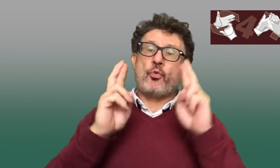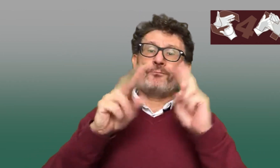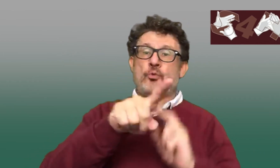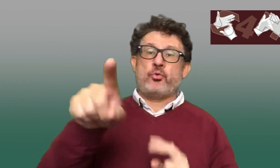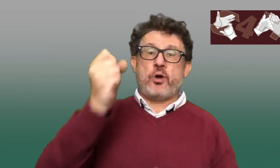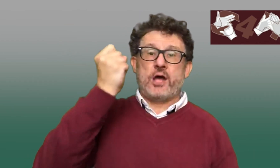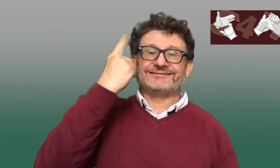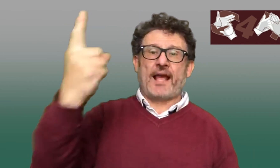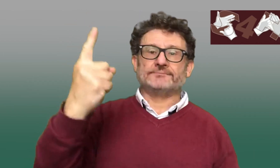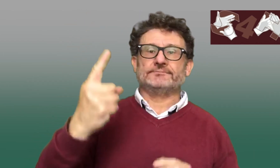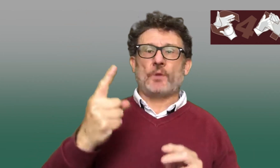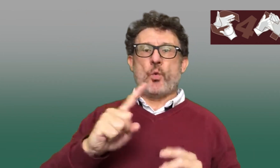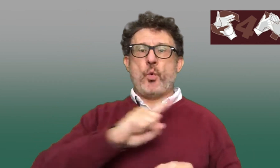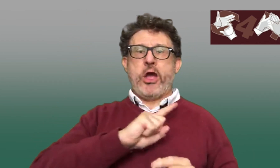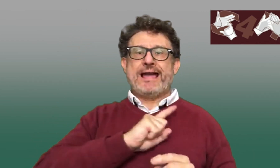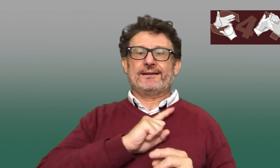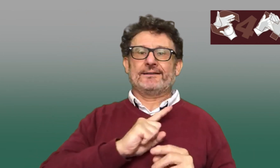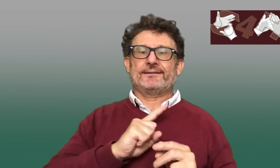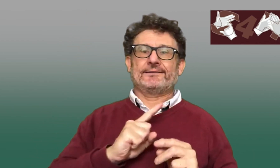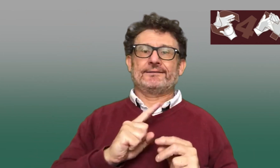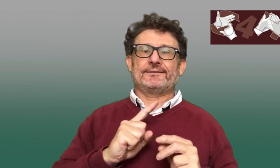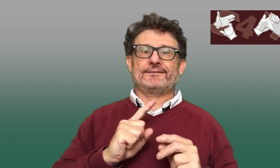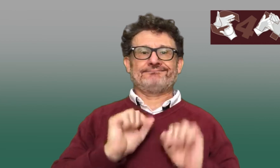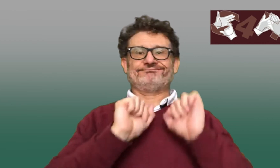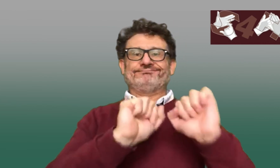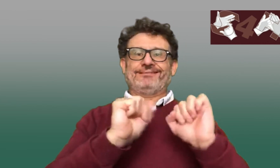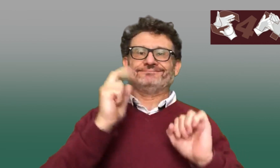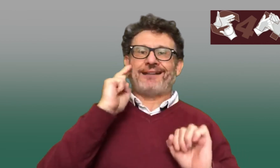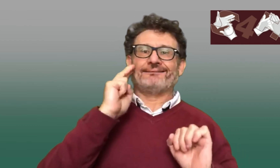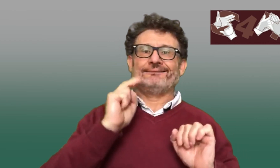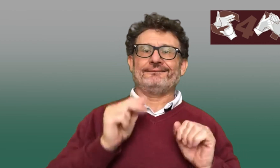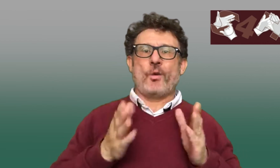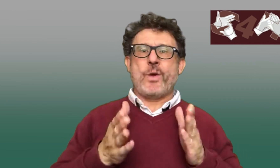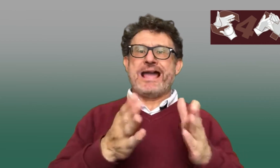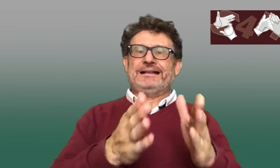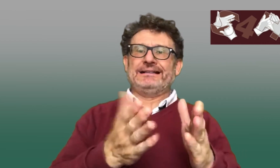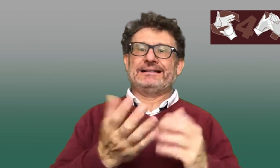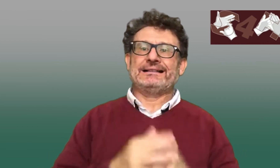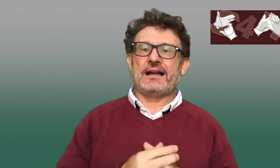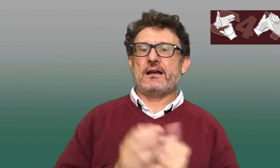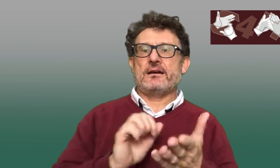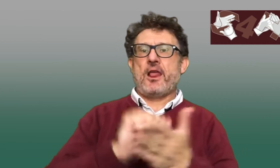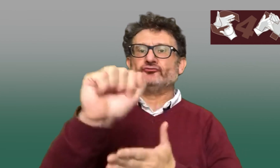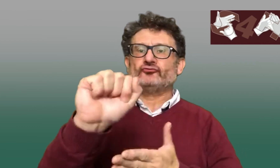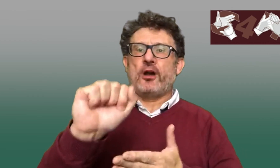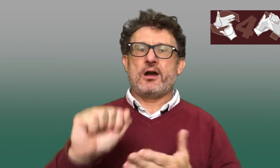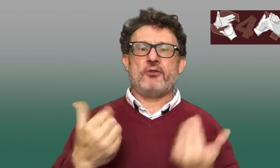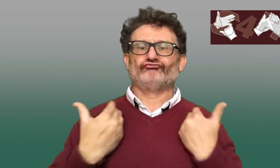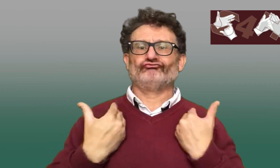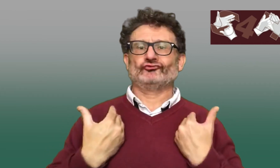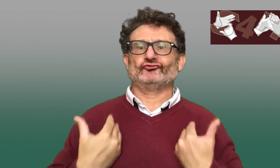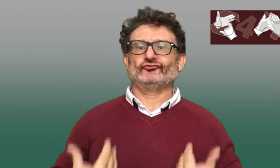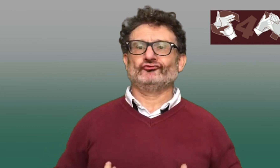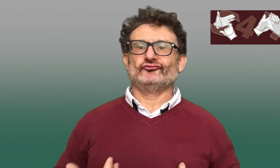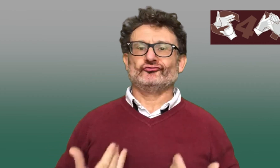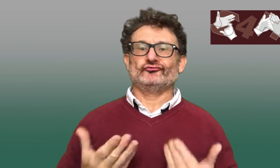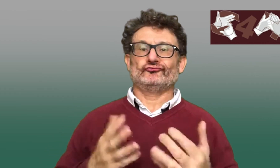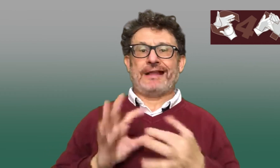so I hope that just helps you have a greater insight into why deaf people might be a certain way, but also